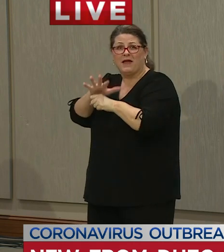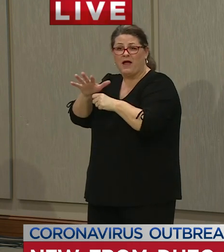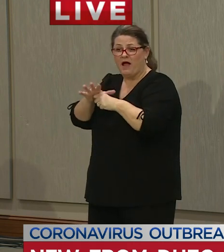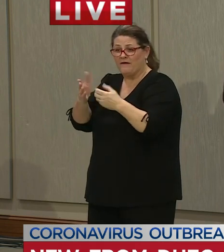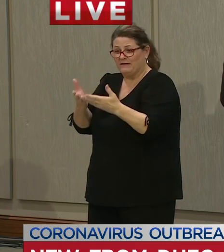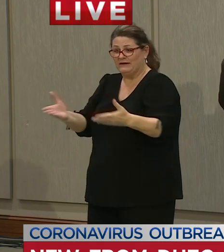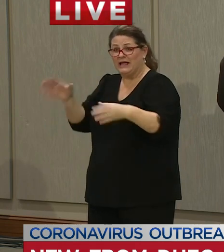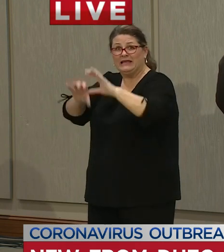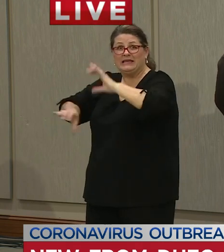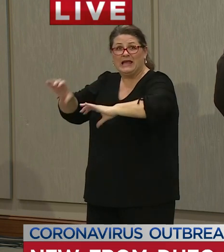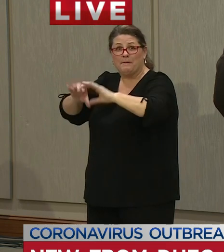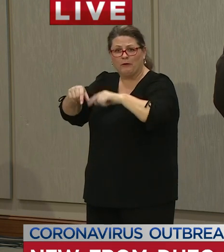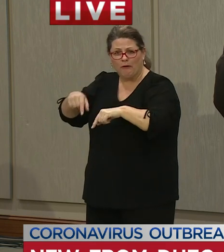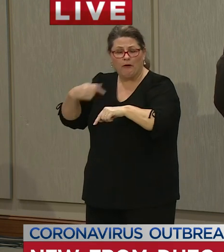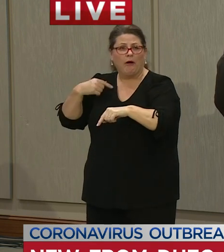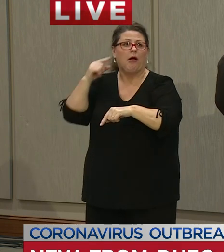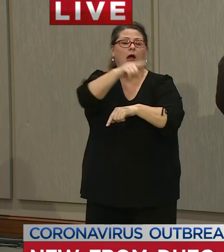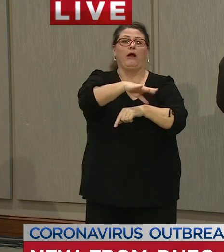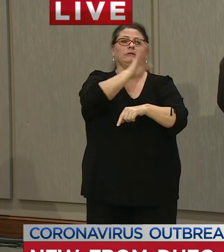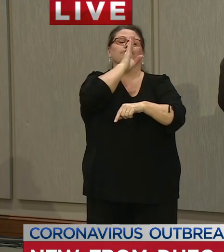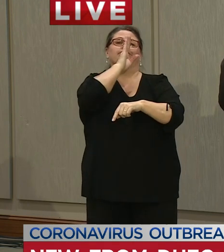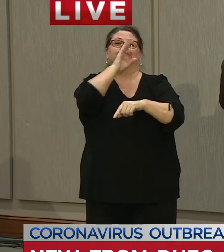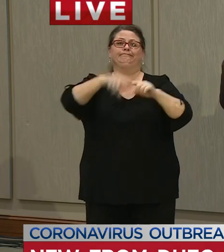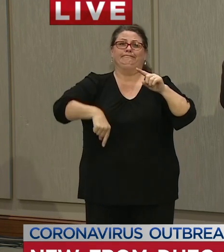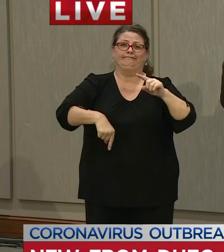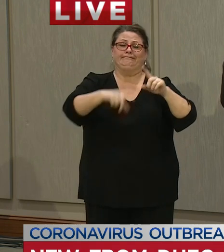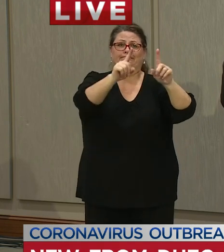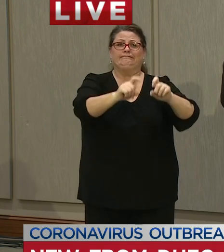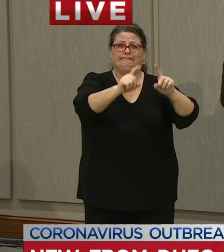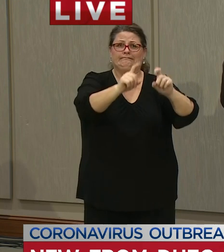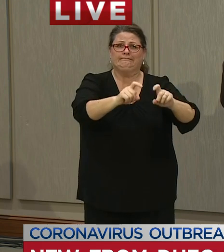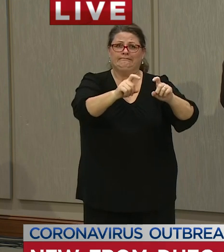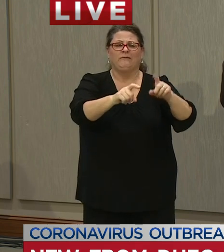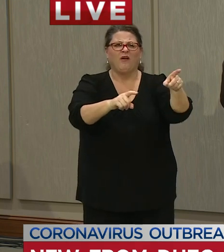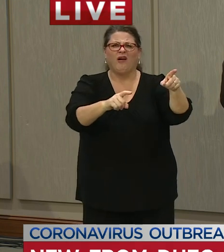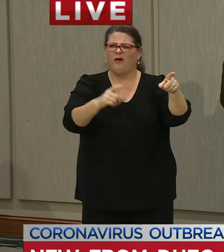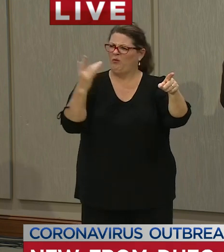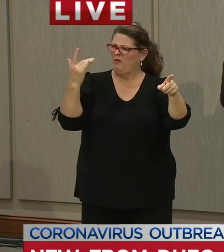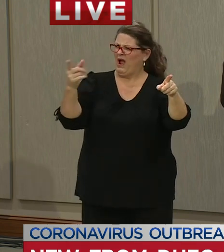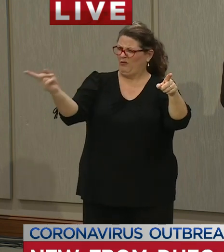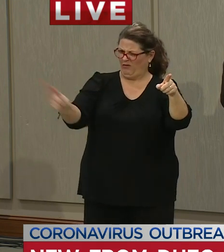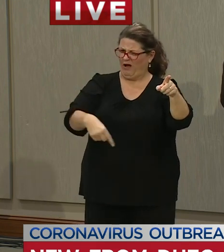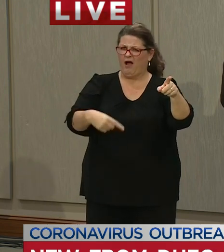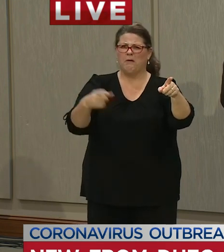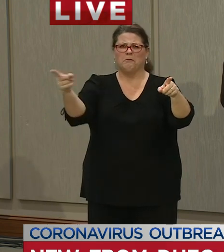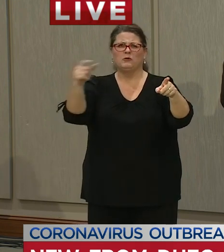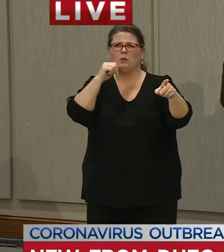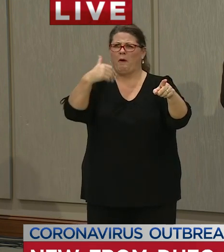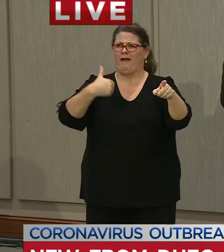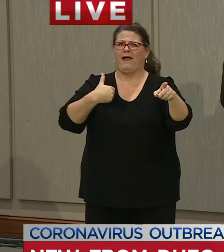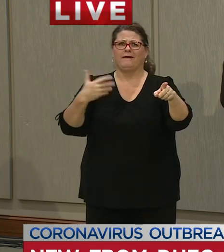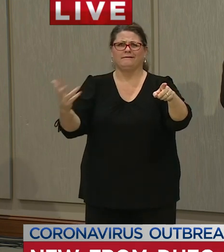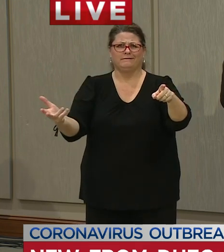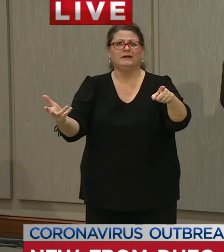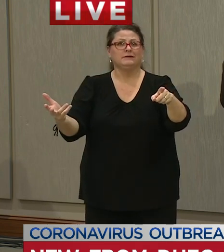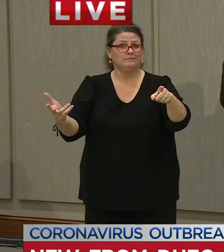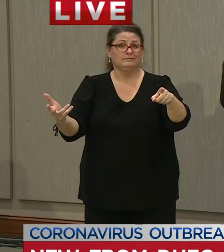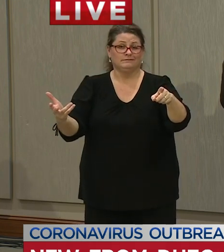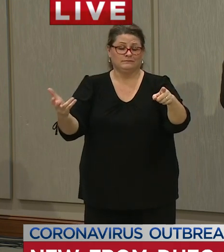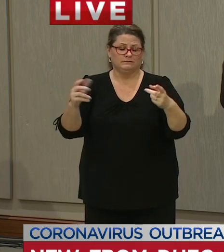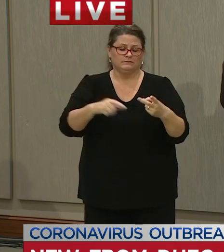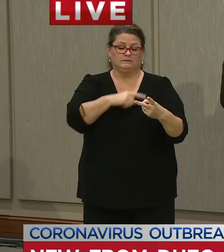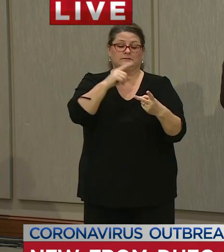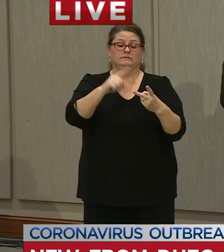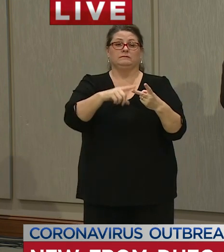be able to do that when we have the testing supplies people would start to wonder what's going on I think that's one reason I think the other